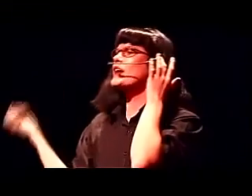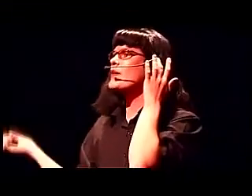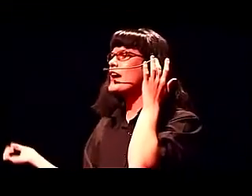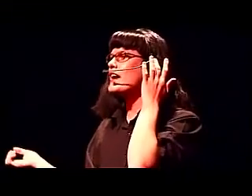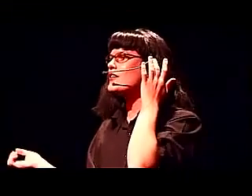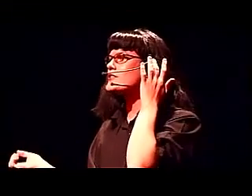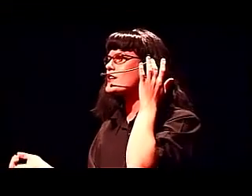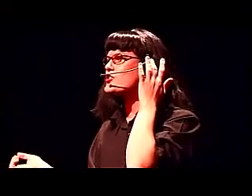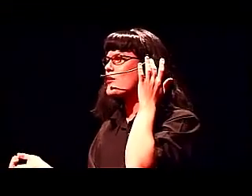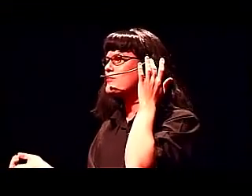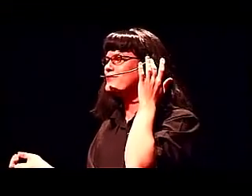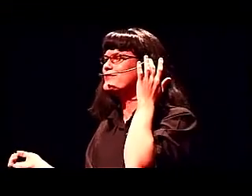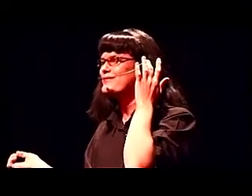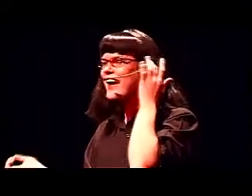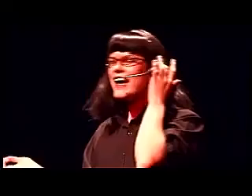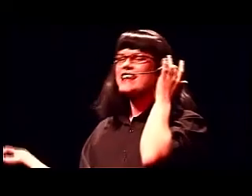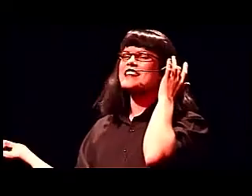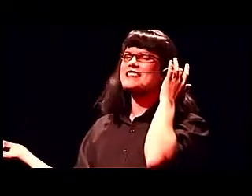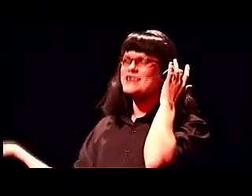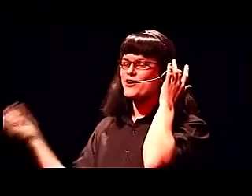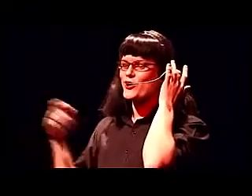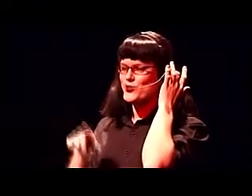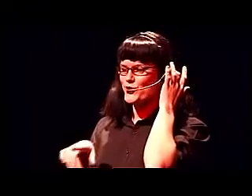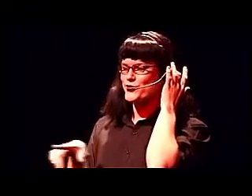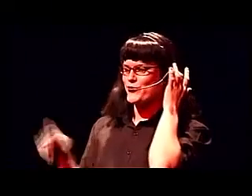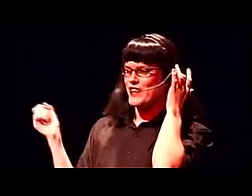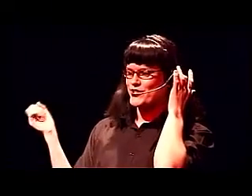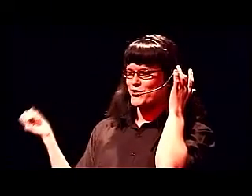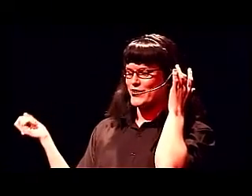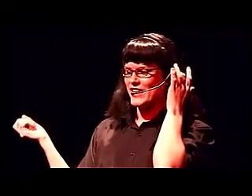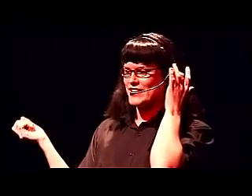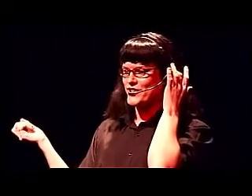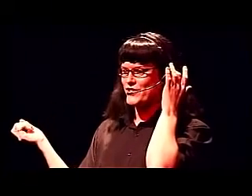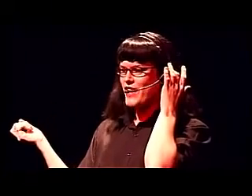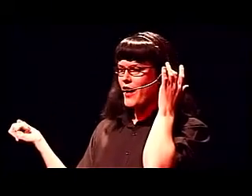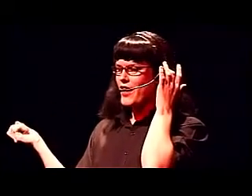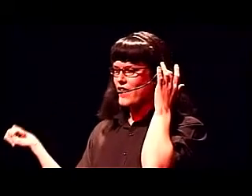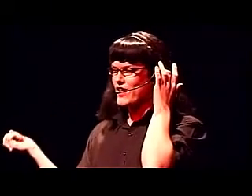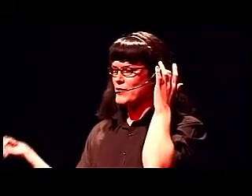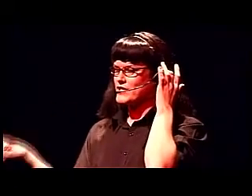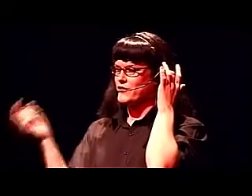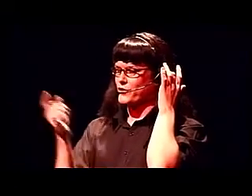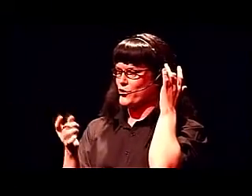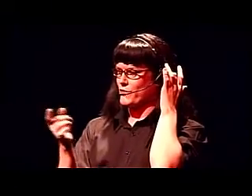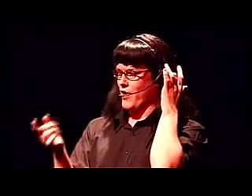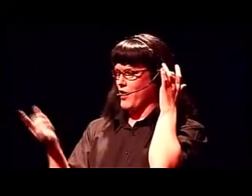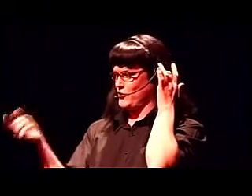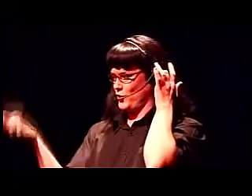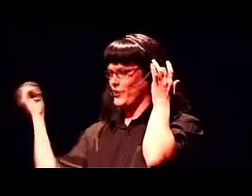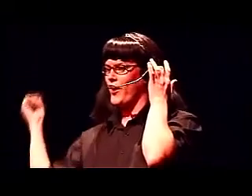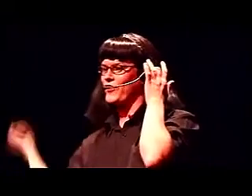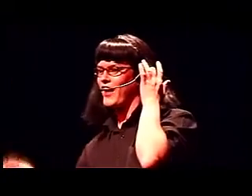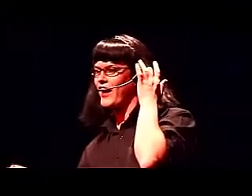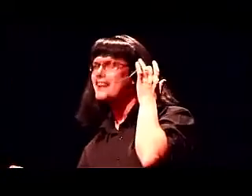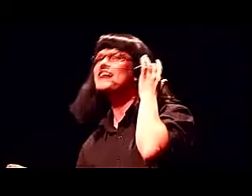Become a adult sex shop. Yes, this is Donna Saunders from the National Relay Service. I have a Mr. Fung Mai Nguyen on the line.